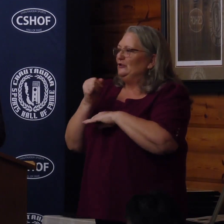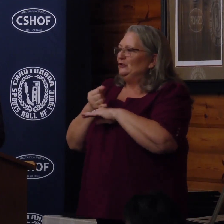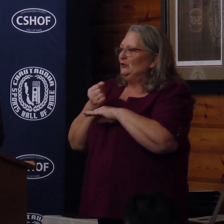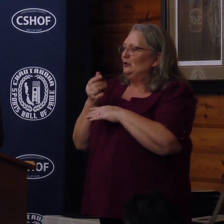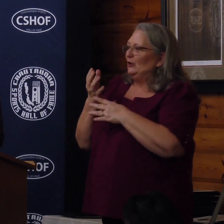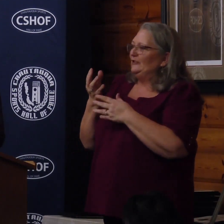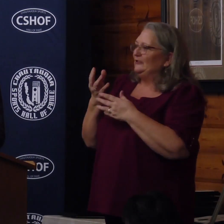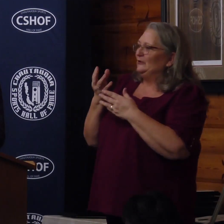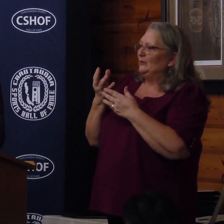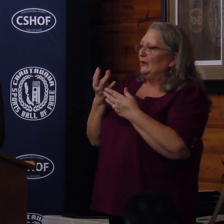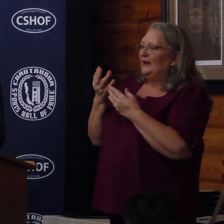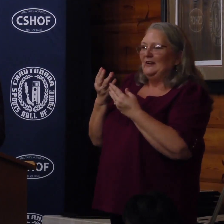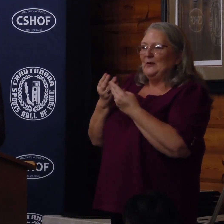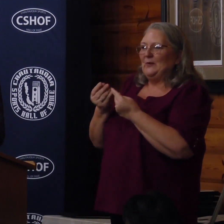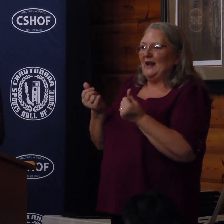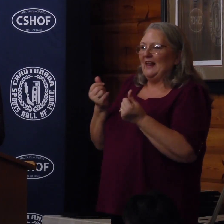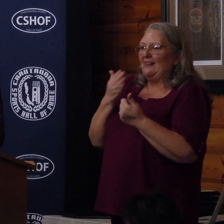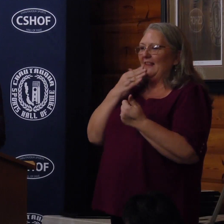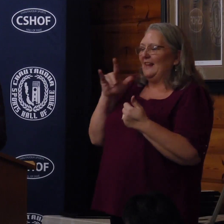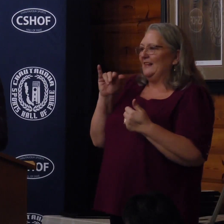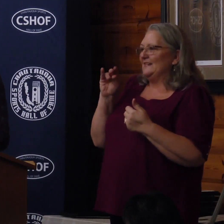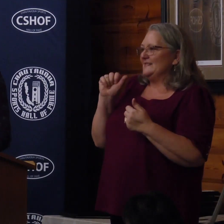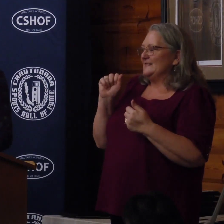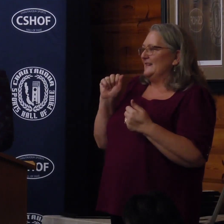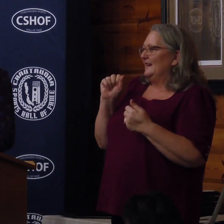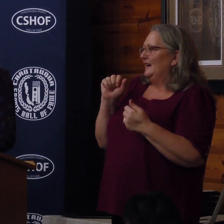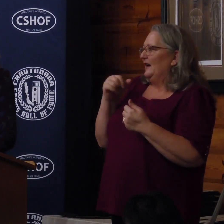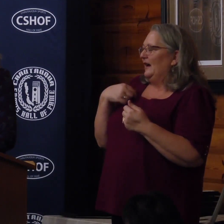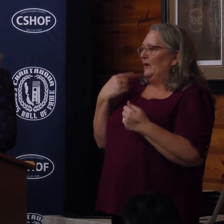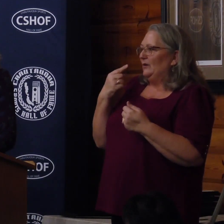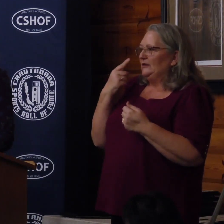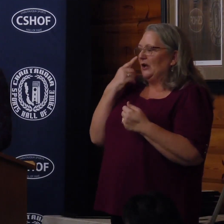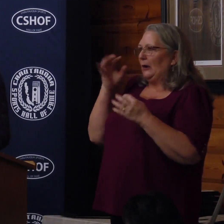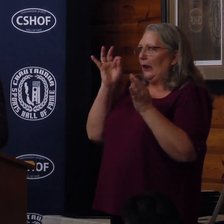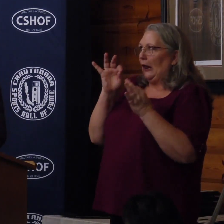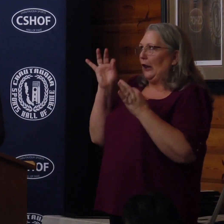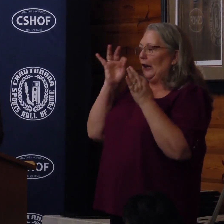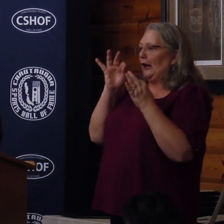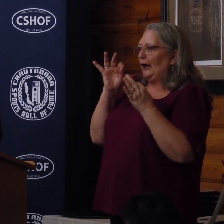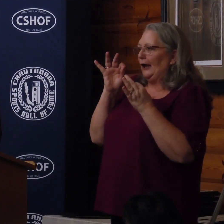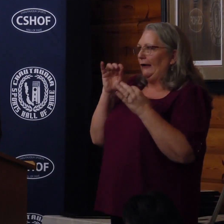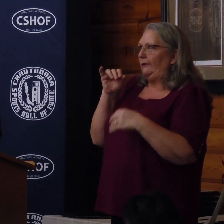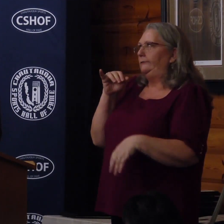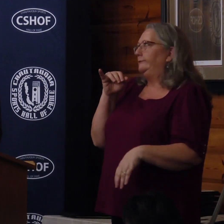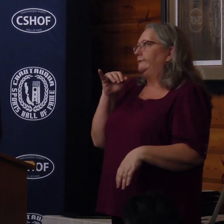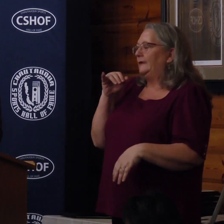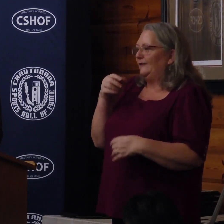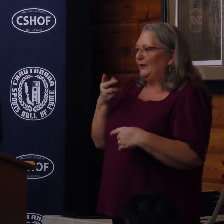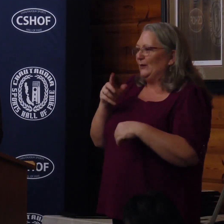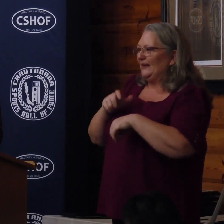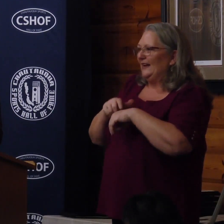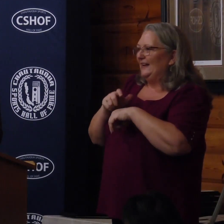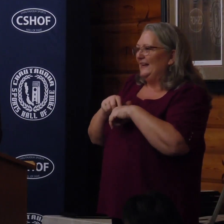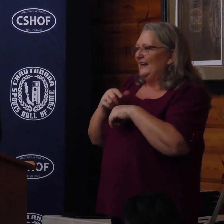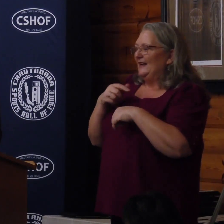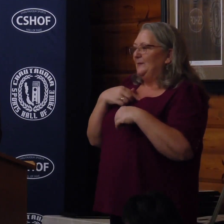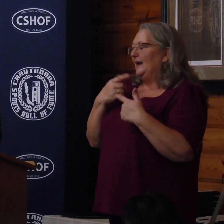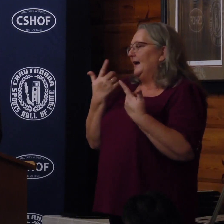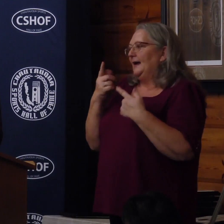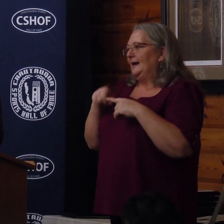Thank you, Lisa. Lisa, I only saw you roll your eyes and shake your head a few times. Rightly so, but I can't stop.